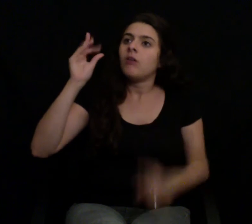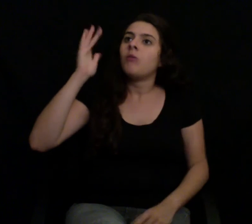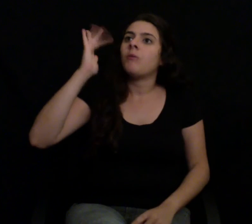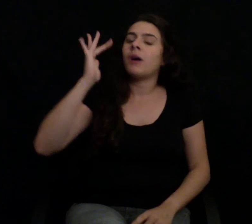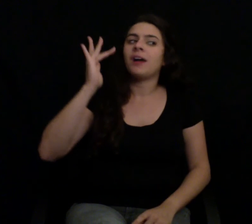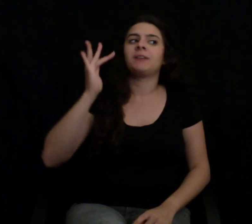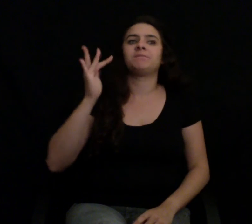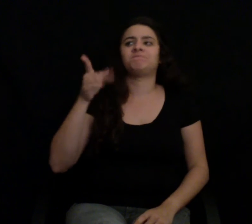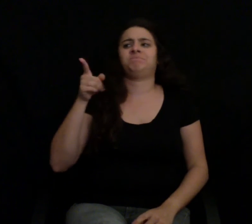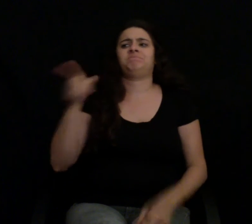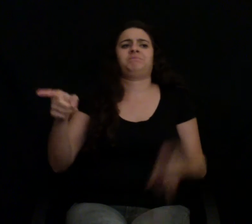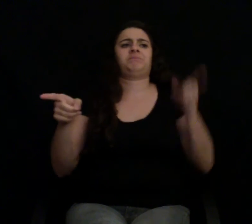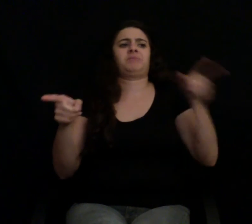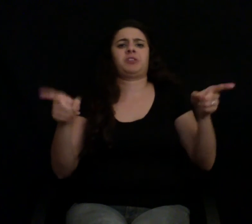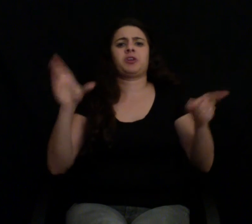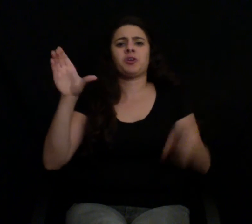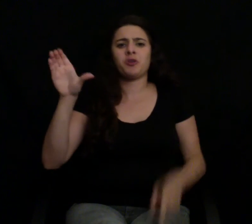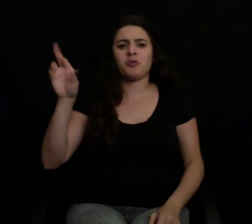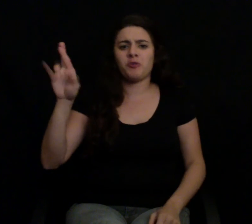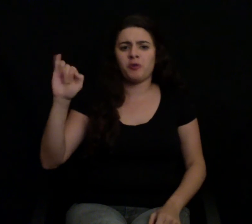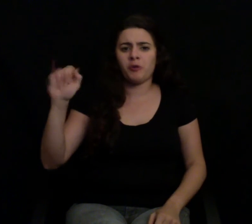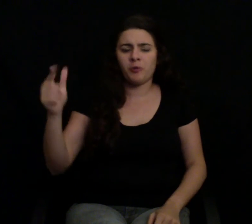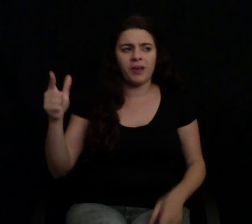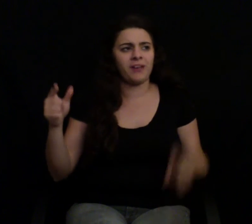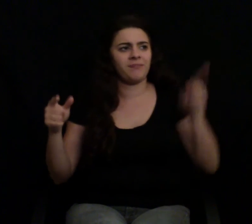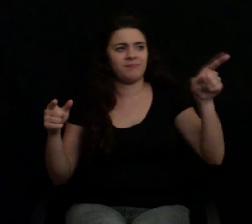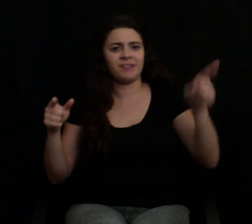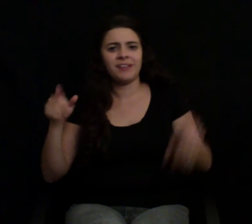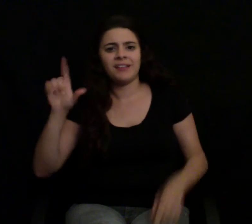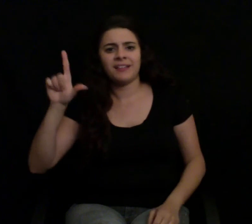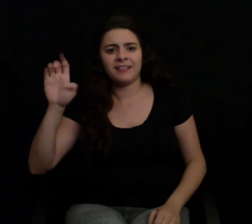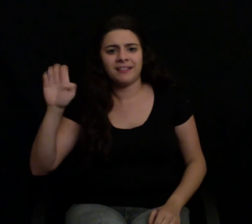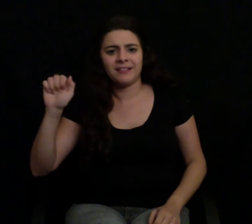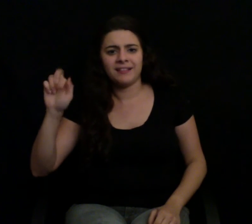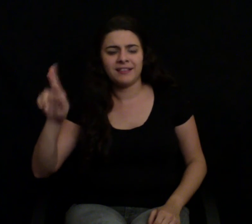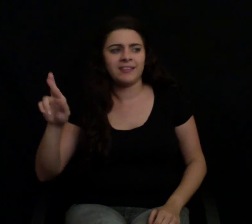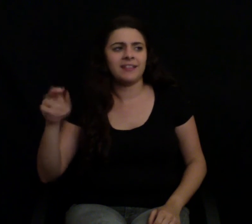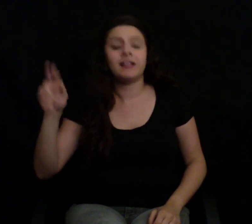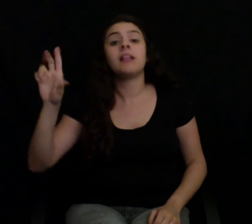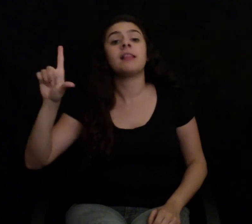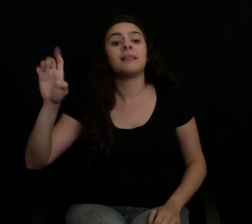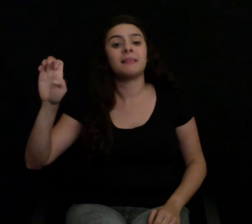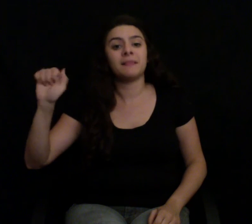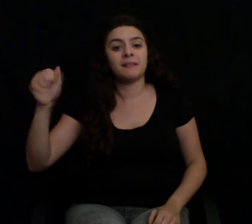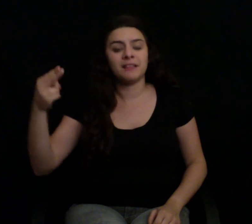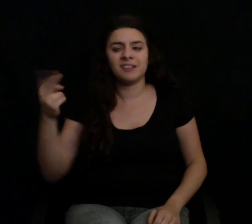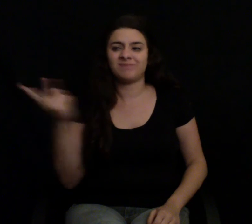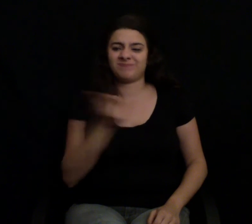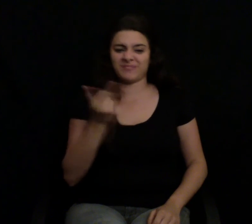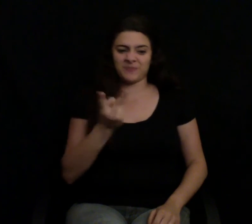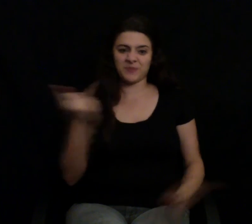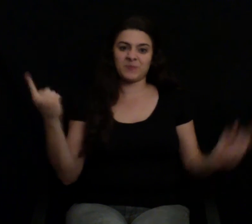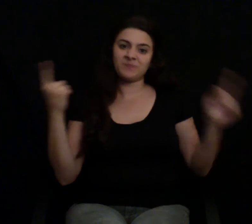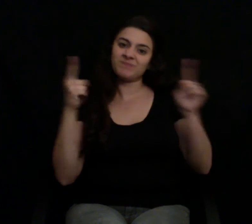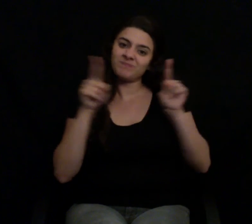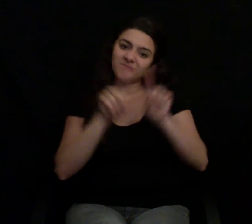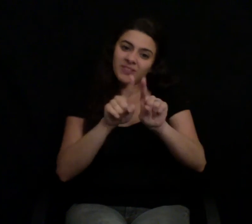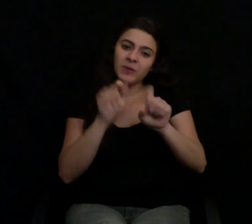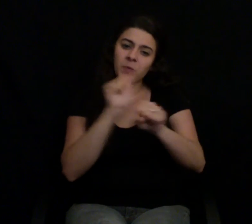people, very different walks of life, very different causes, working together. That's really just how bad the situation has